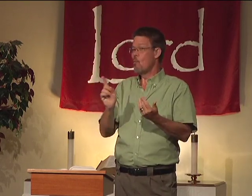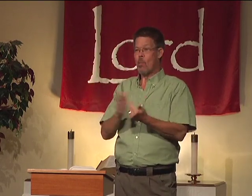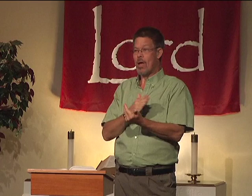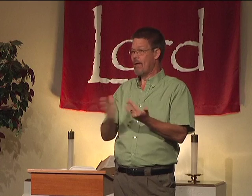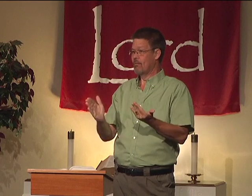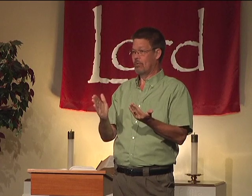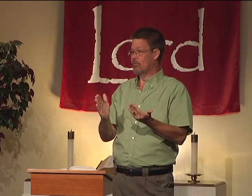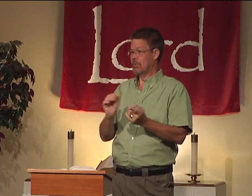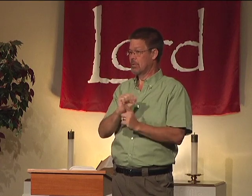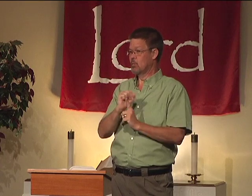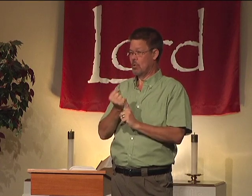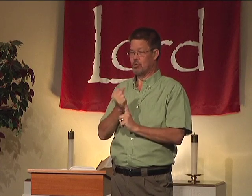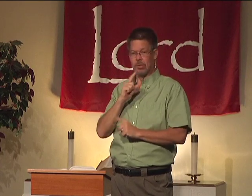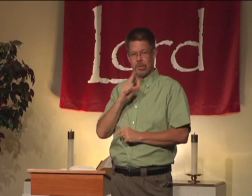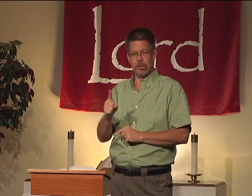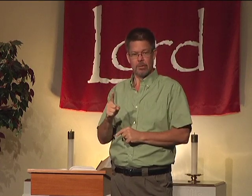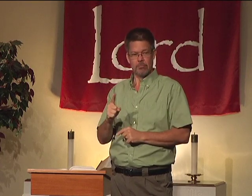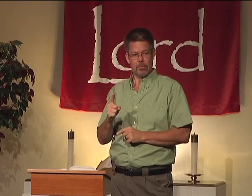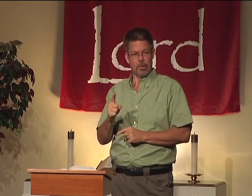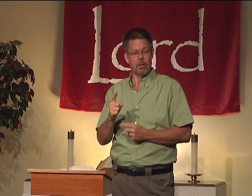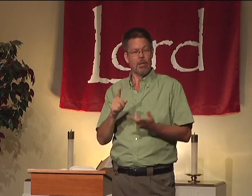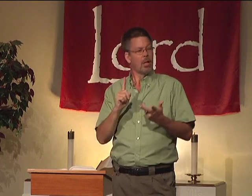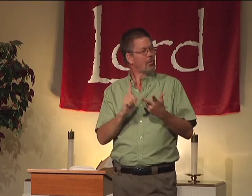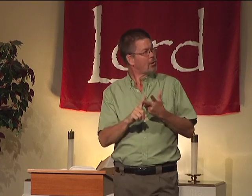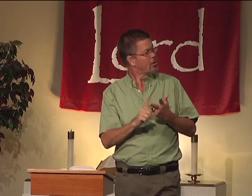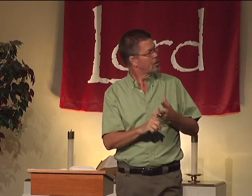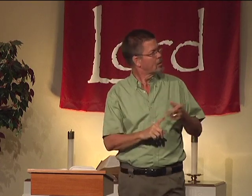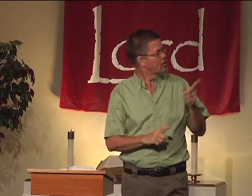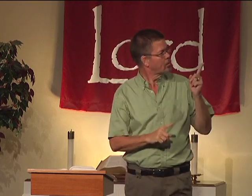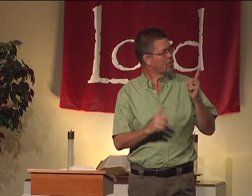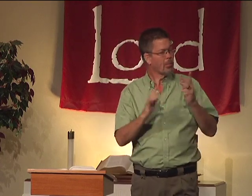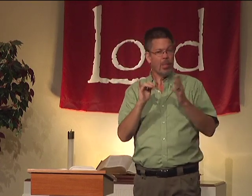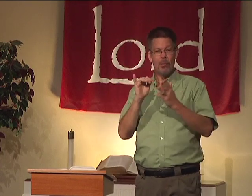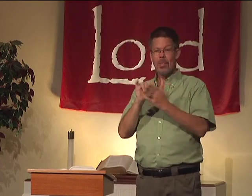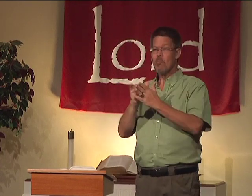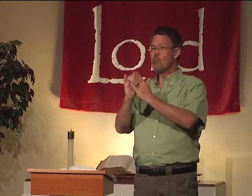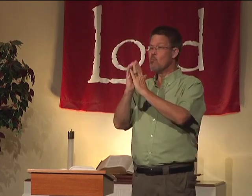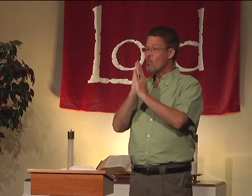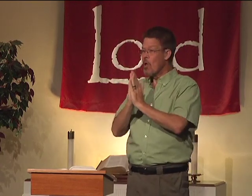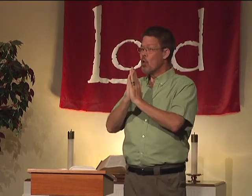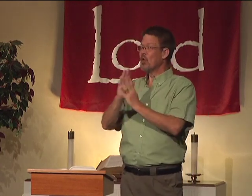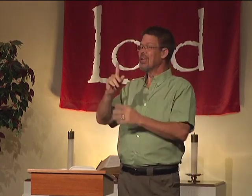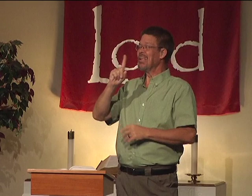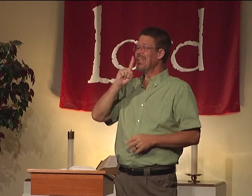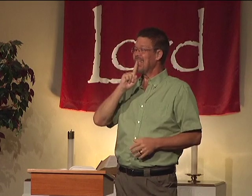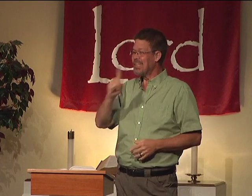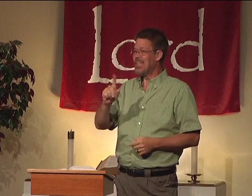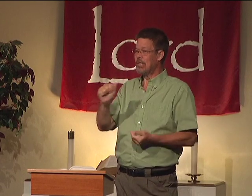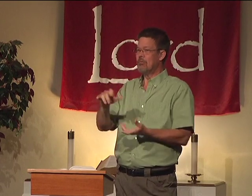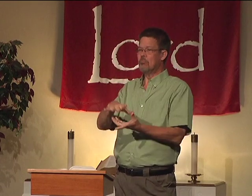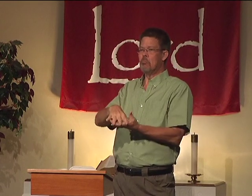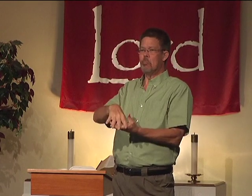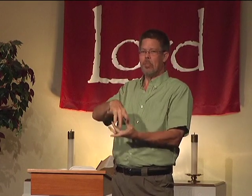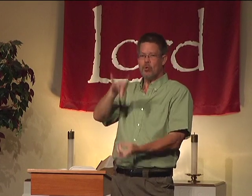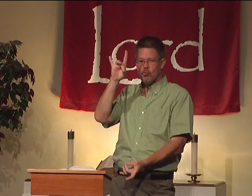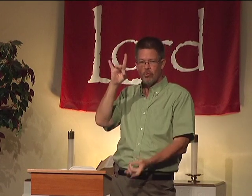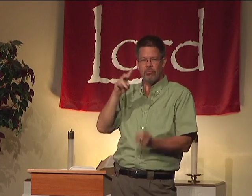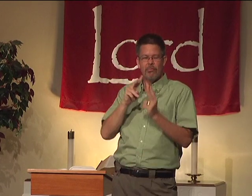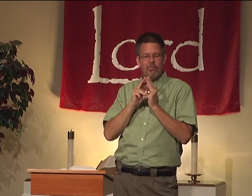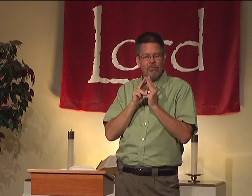for whatever the situation is. And then also, that prayer is spiritual.